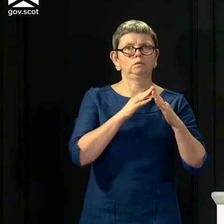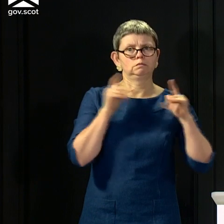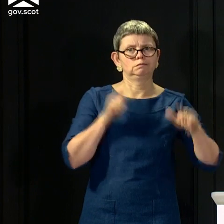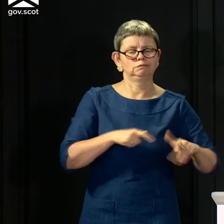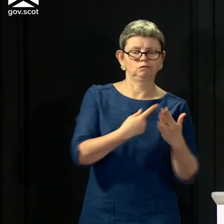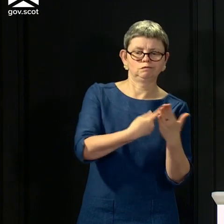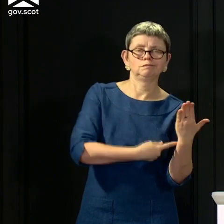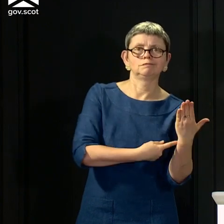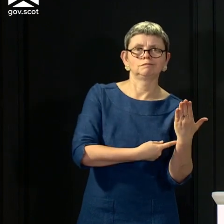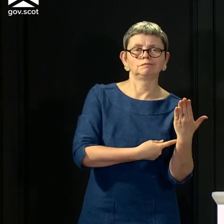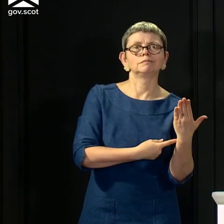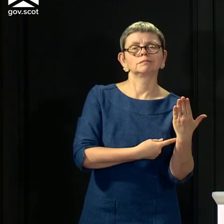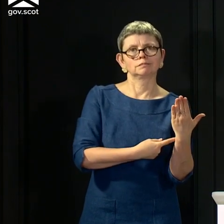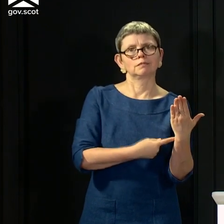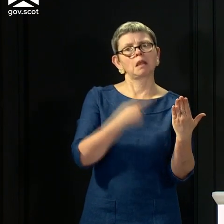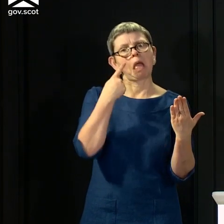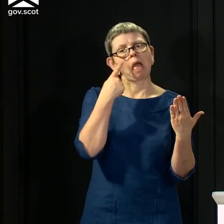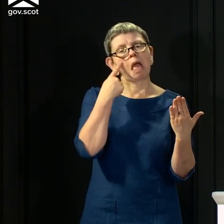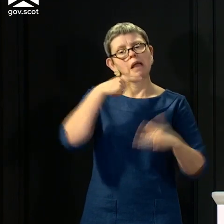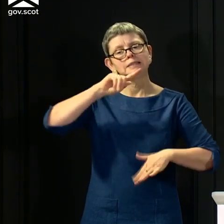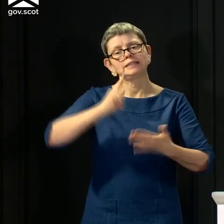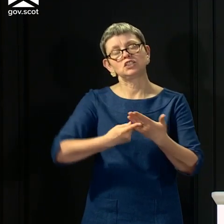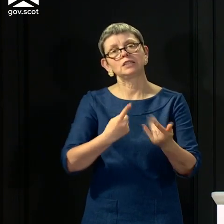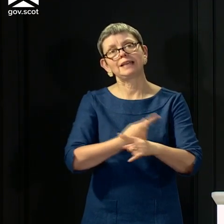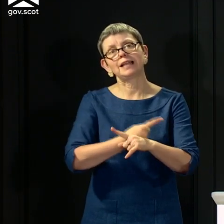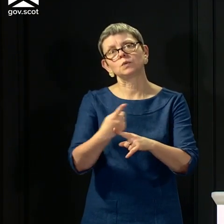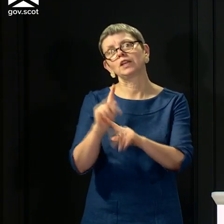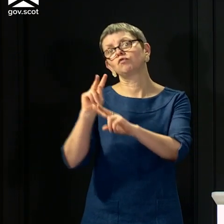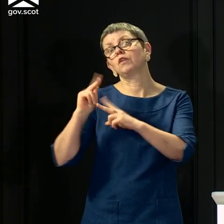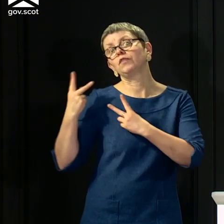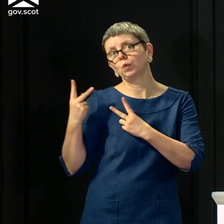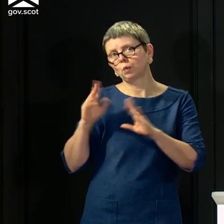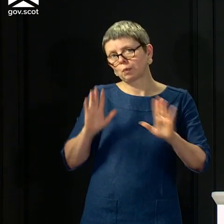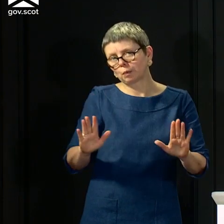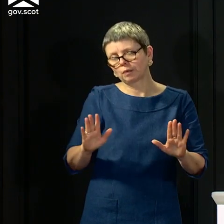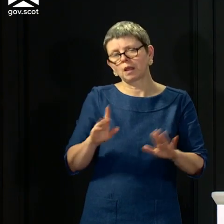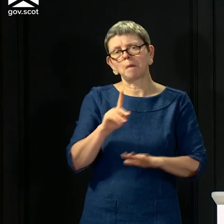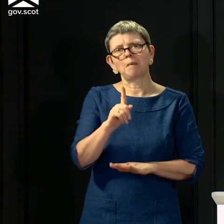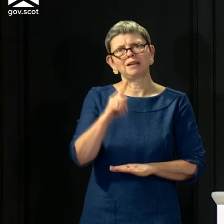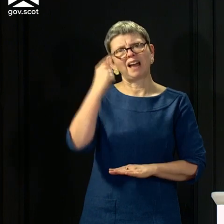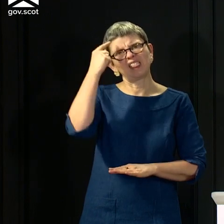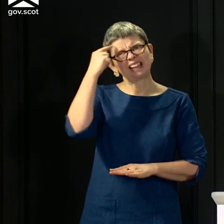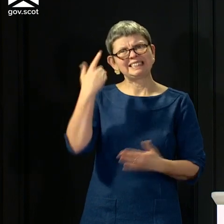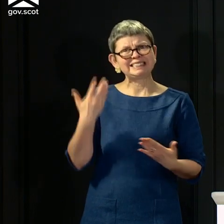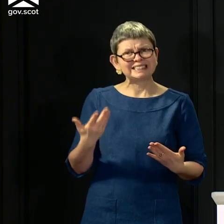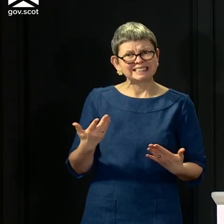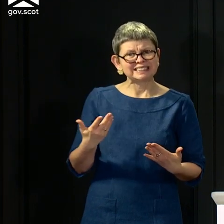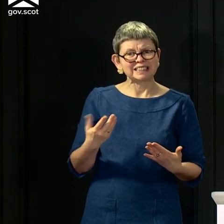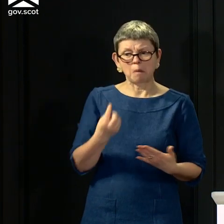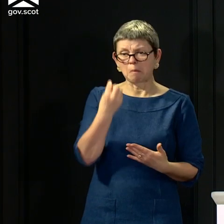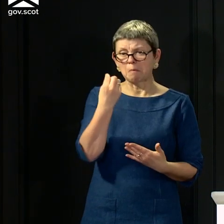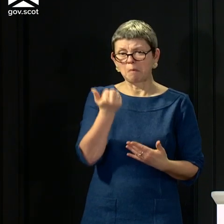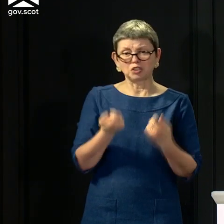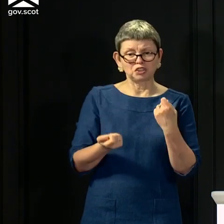see what decisions are reached next week as we come to the review date. But as I said yesterday, I would be surprised if there was a significant change